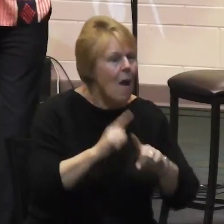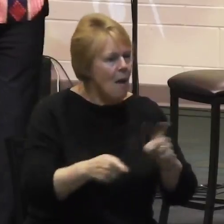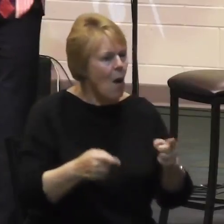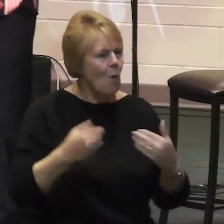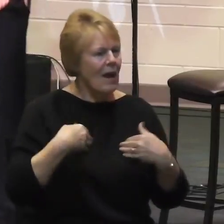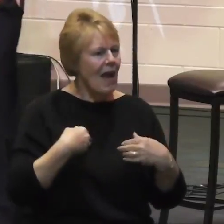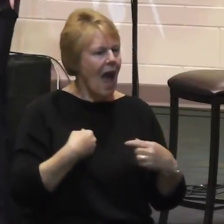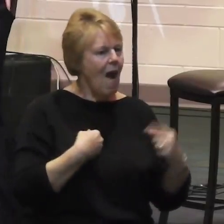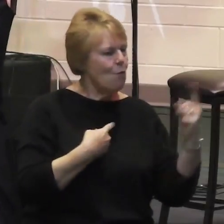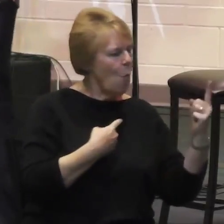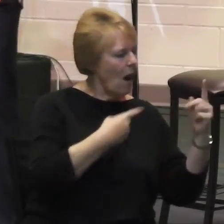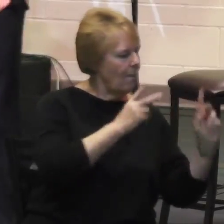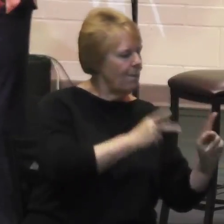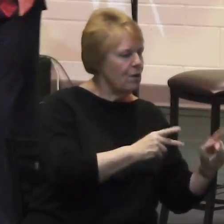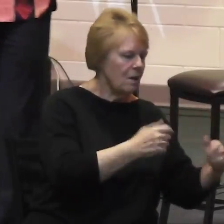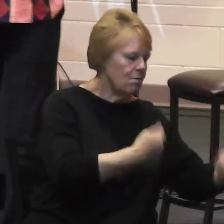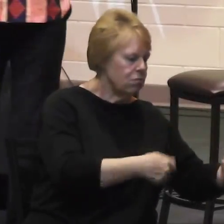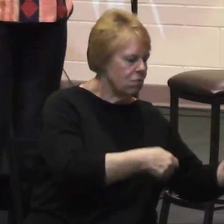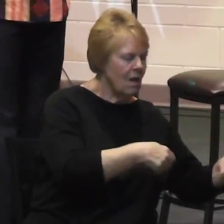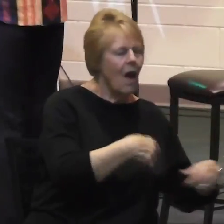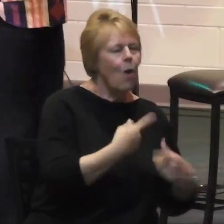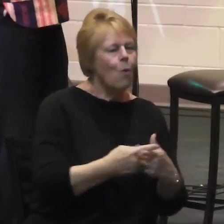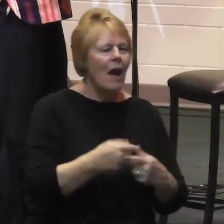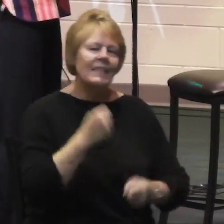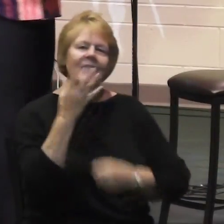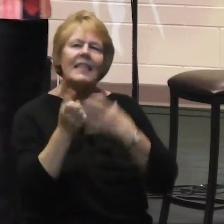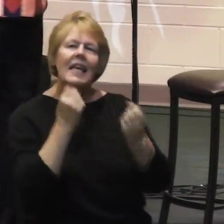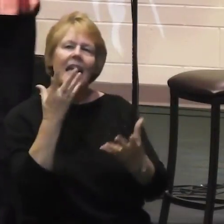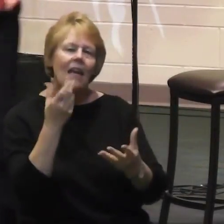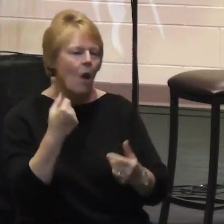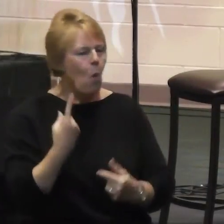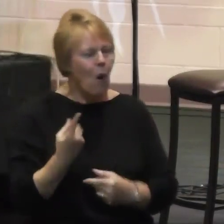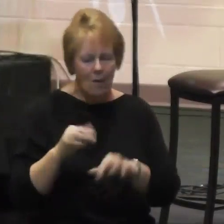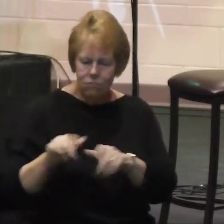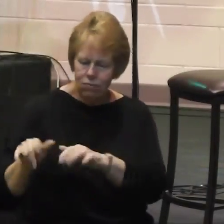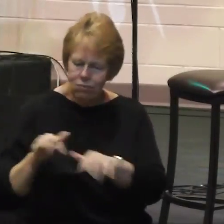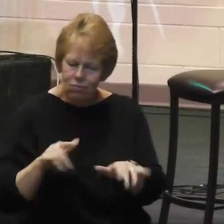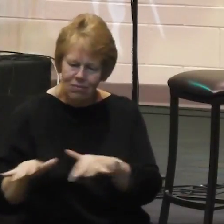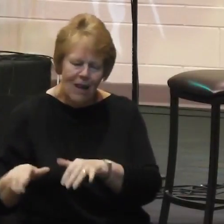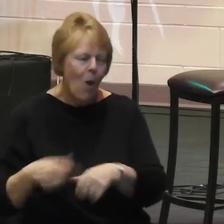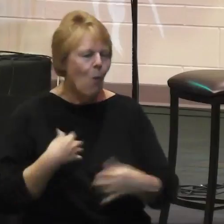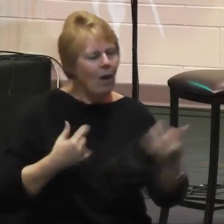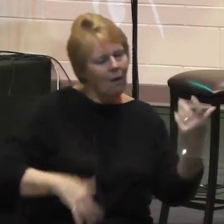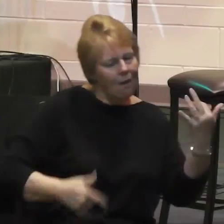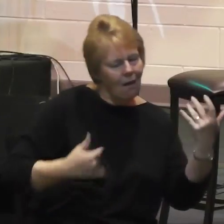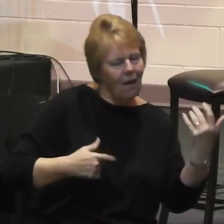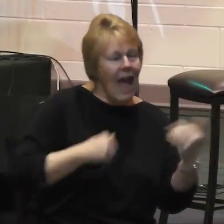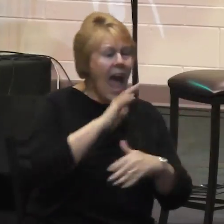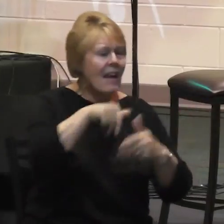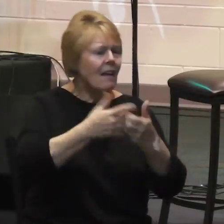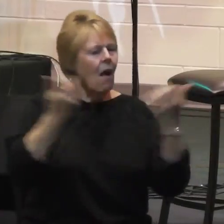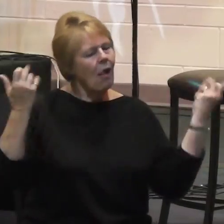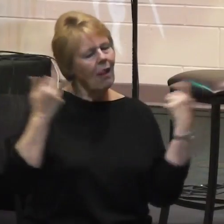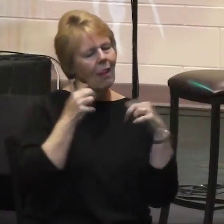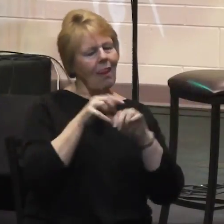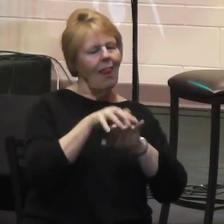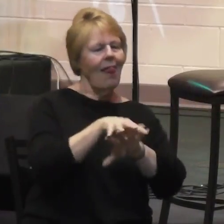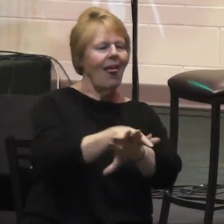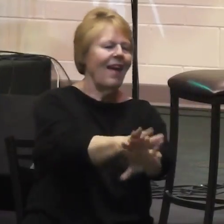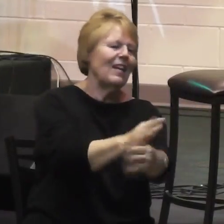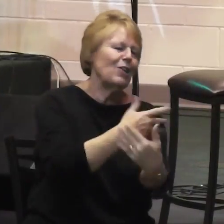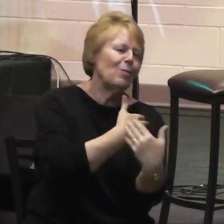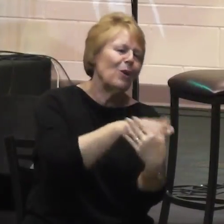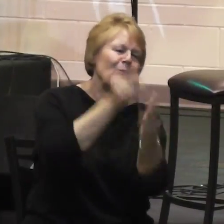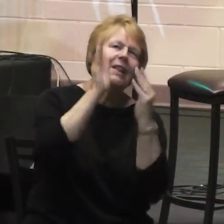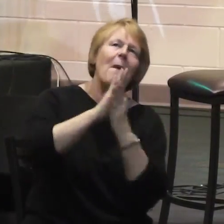and the string instruments and vocal chords and all that comes beautifully into the music that praises the